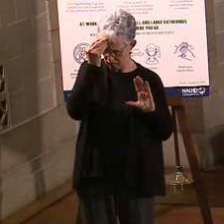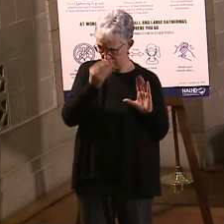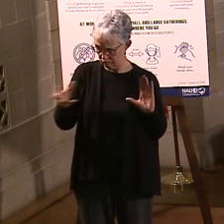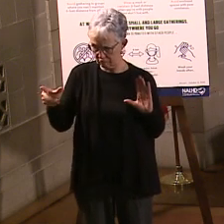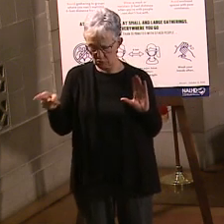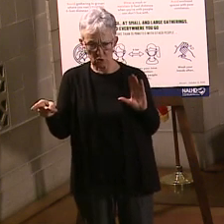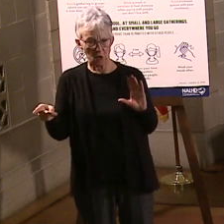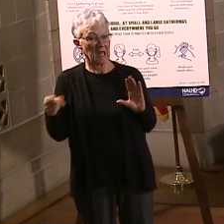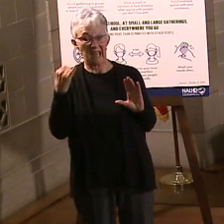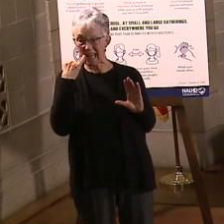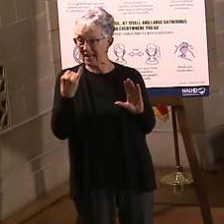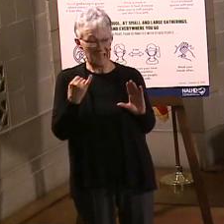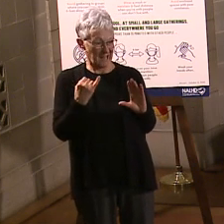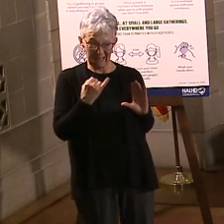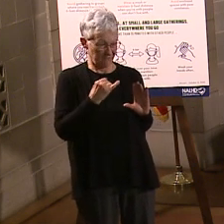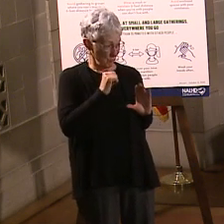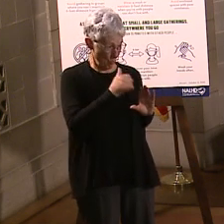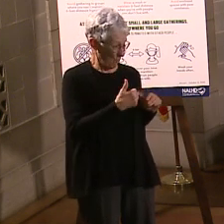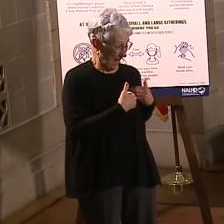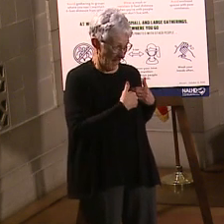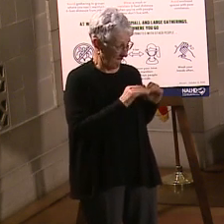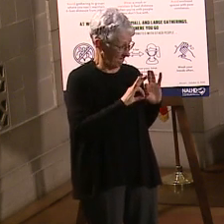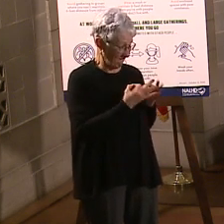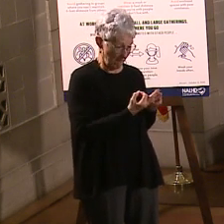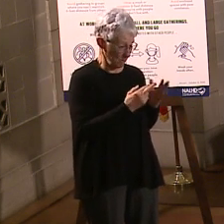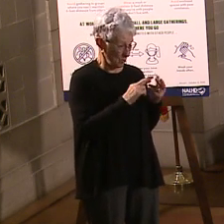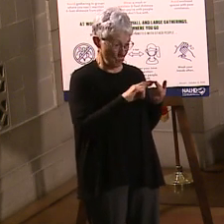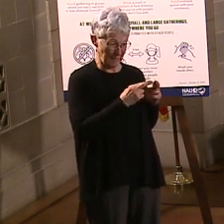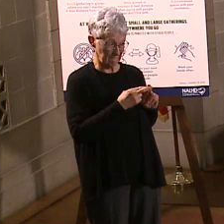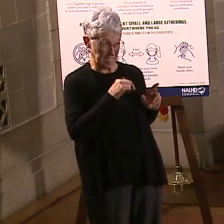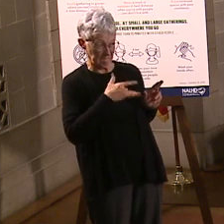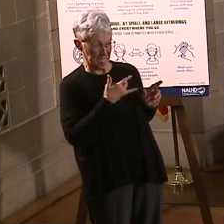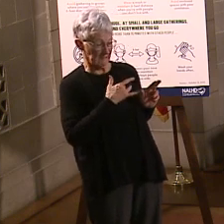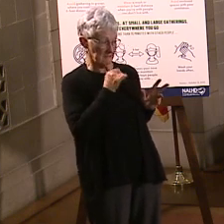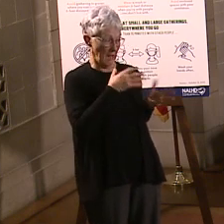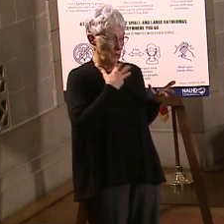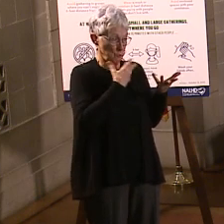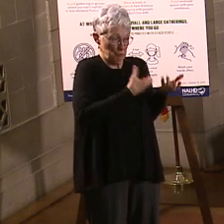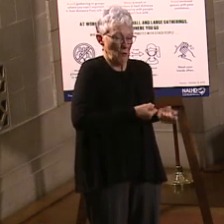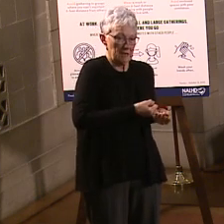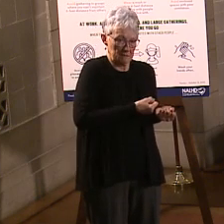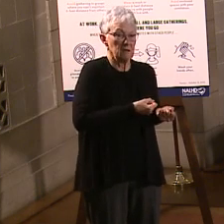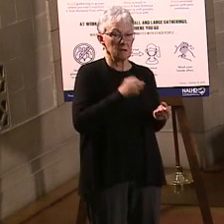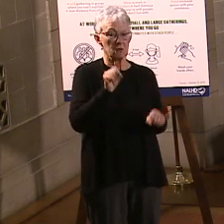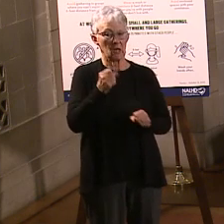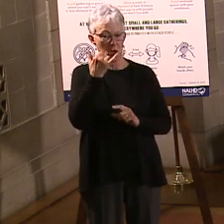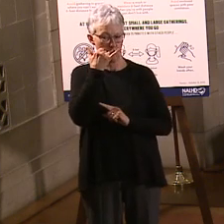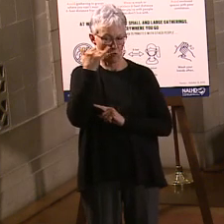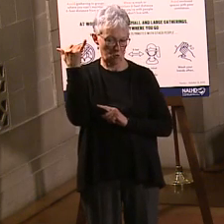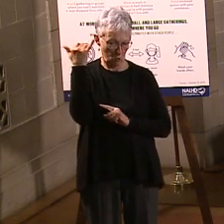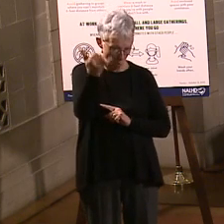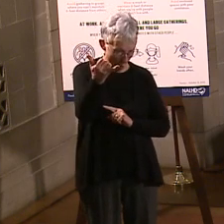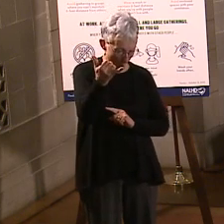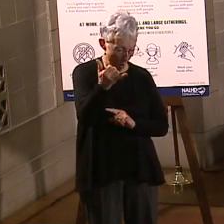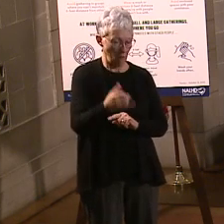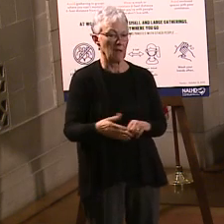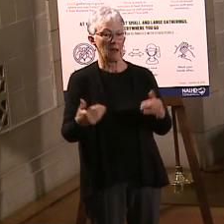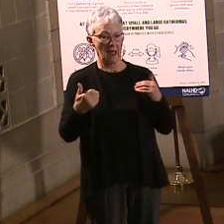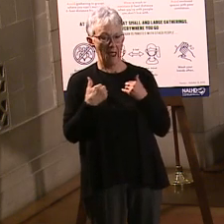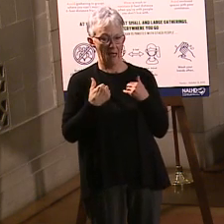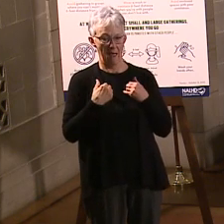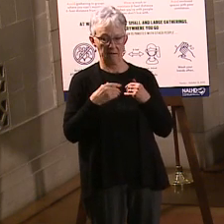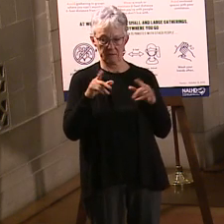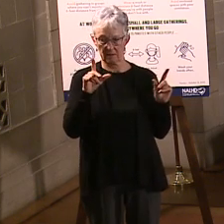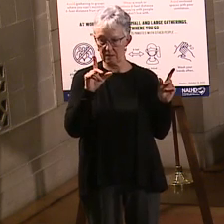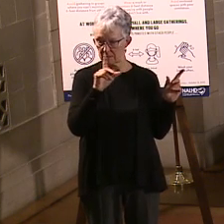do have a Nebraska vaccination hotline and you can see the numbers right here. They have the ability to take relay calls for the deaf and hard of